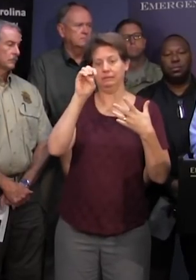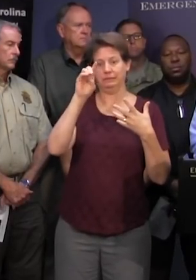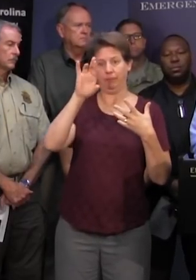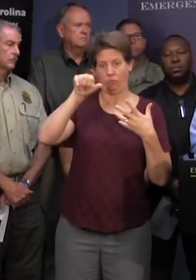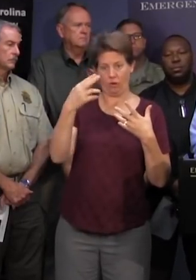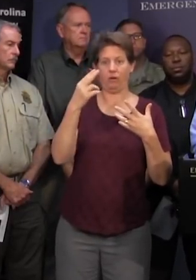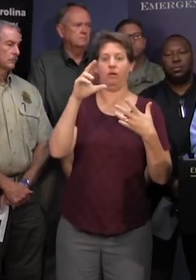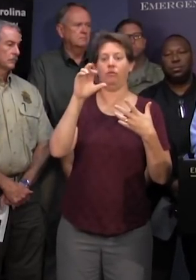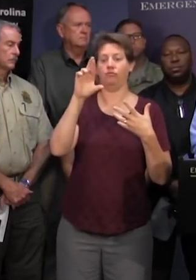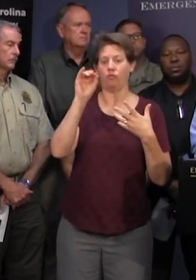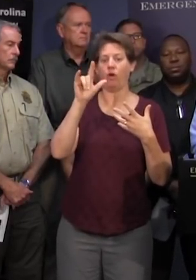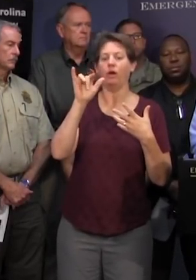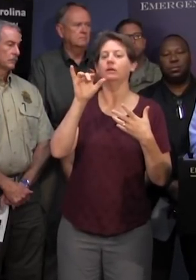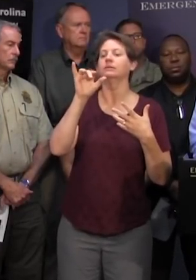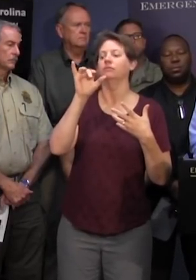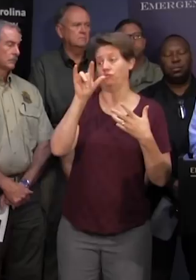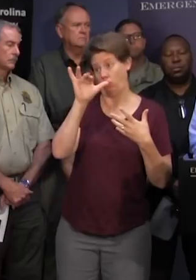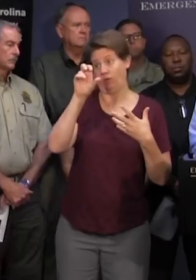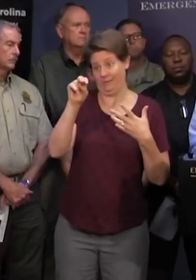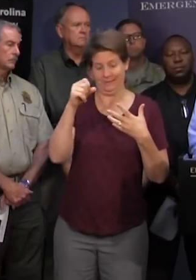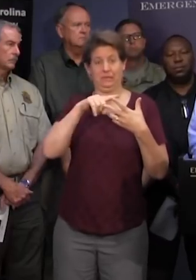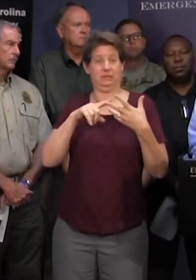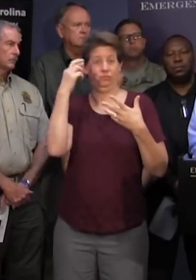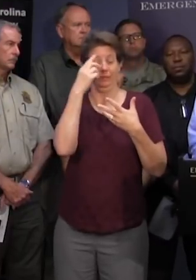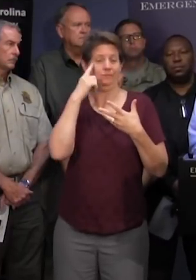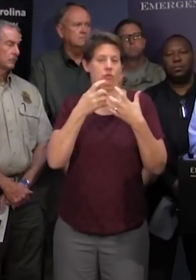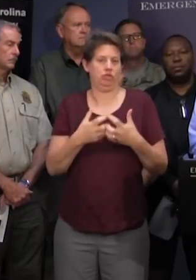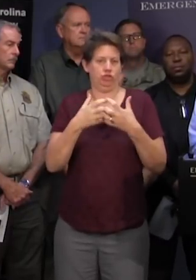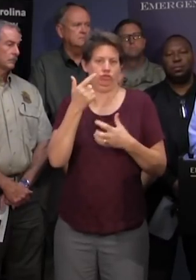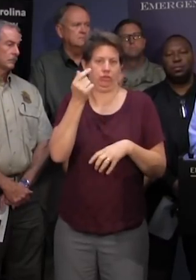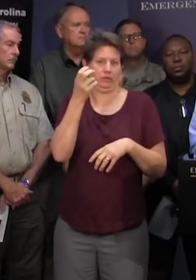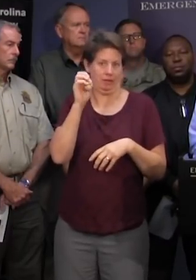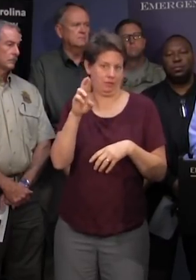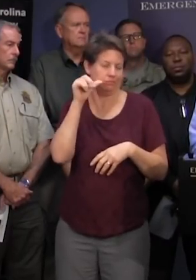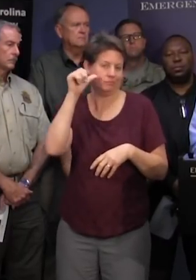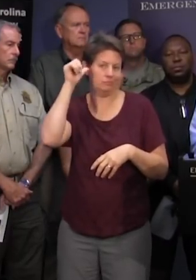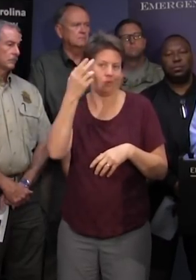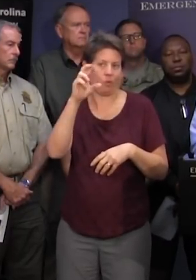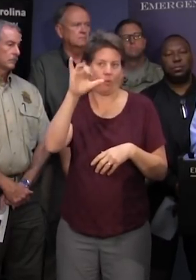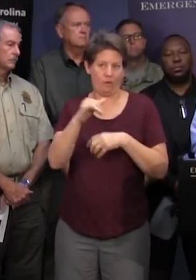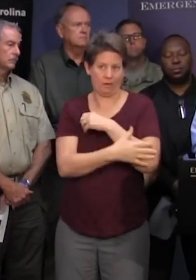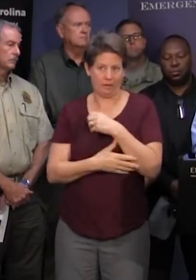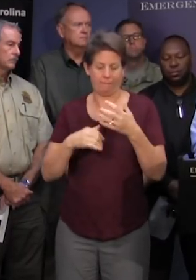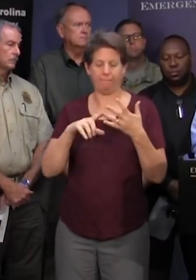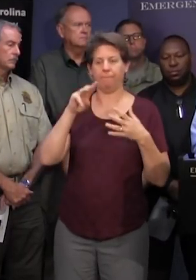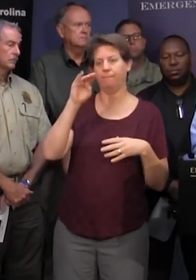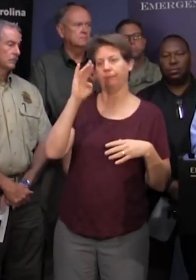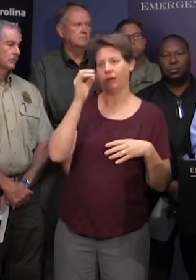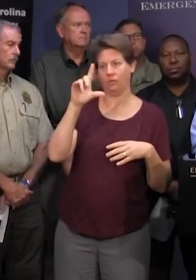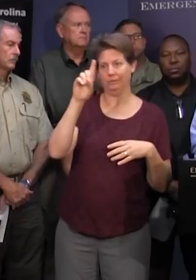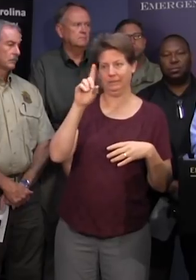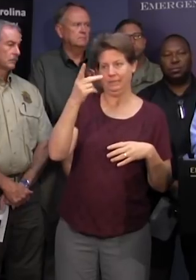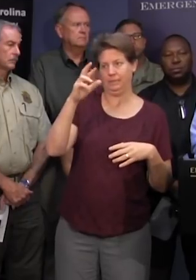ryan lost their lives in a generator related incident in or e county yesterday michael d prince